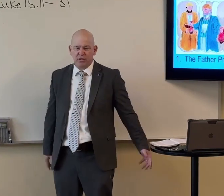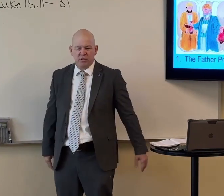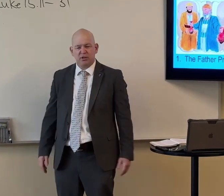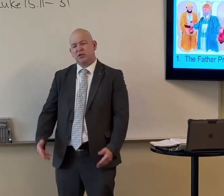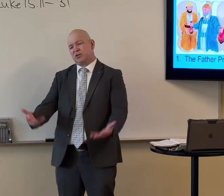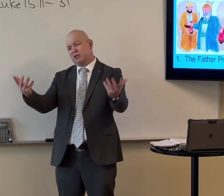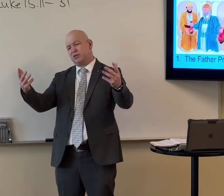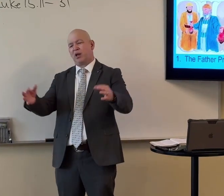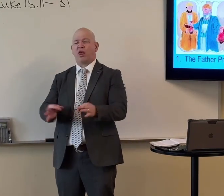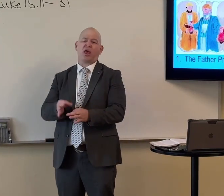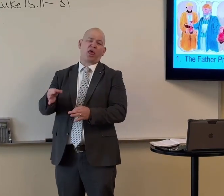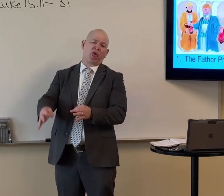It's just not enough.